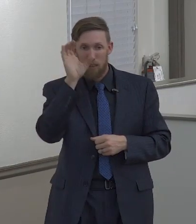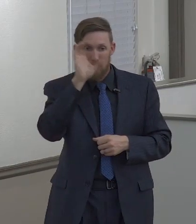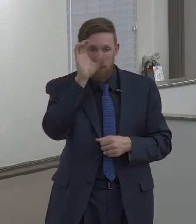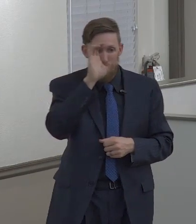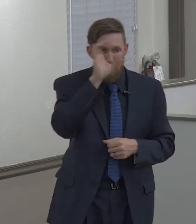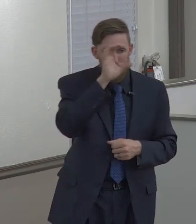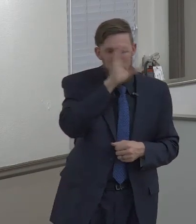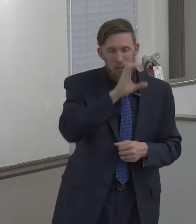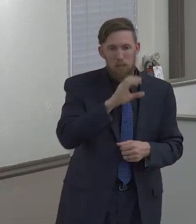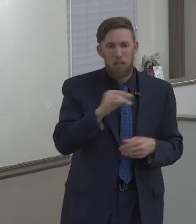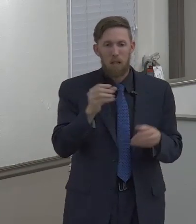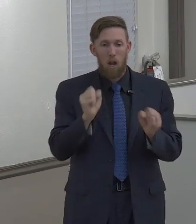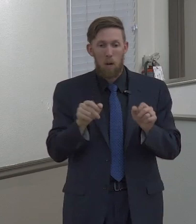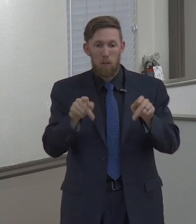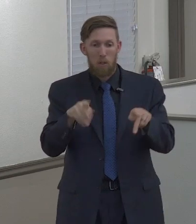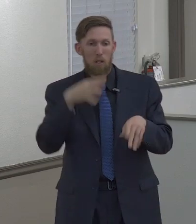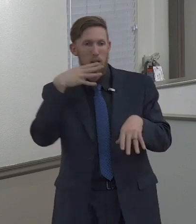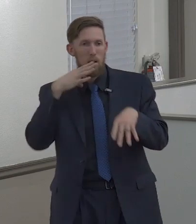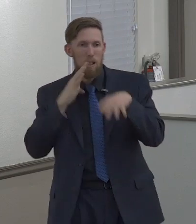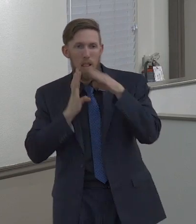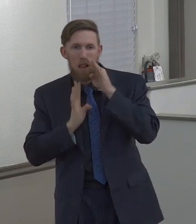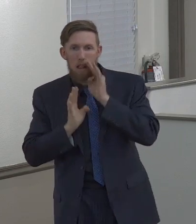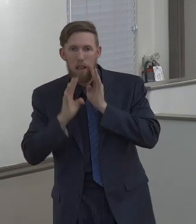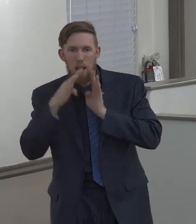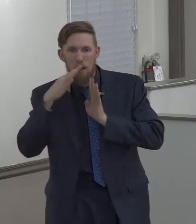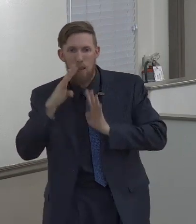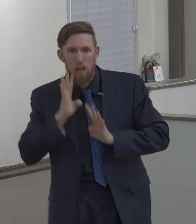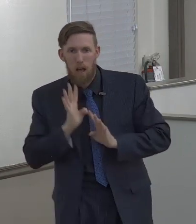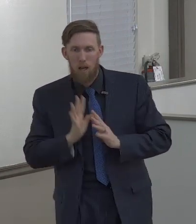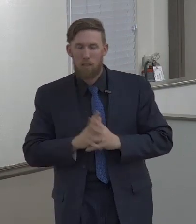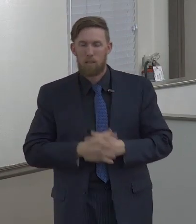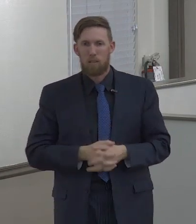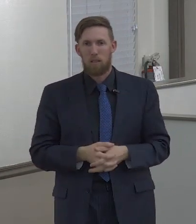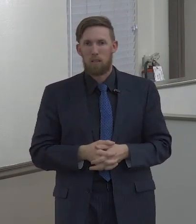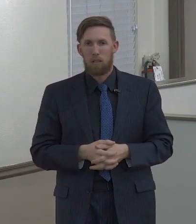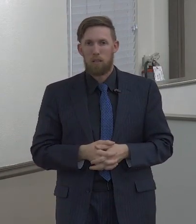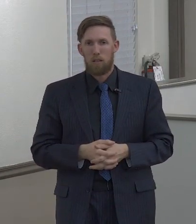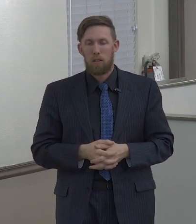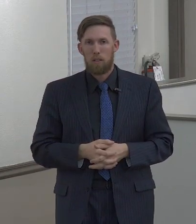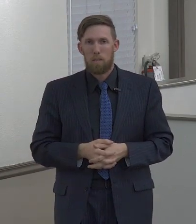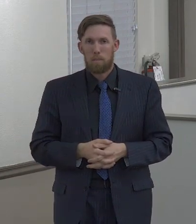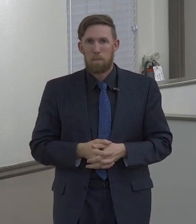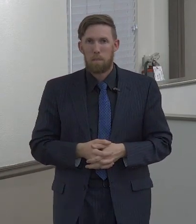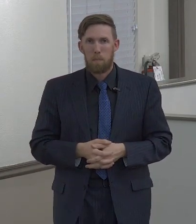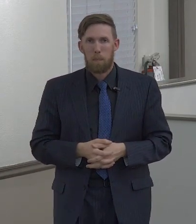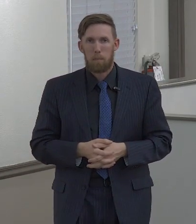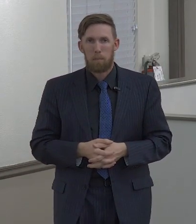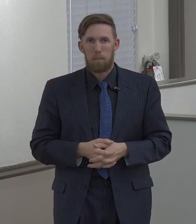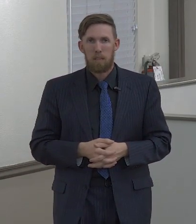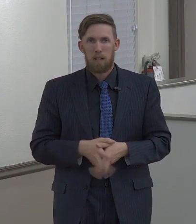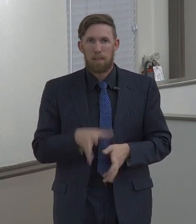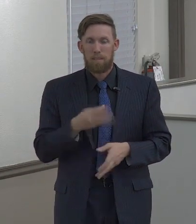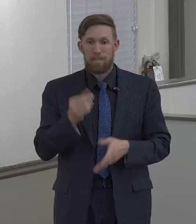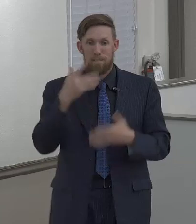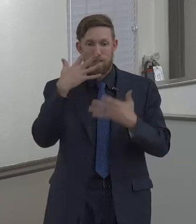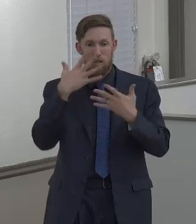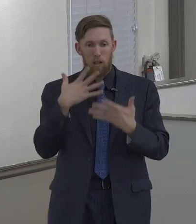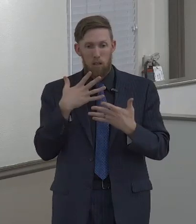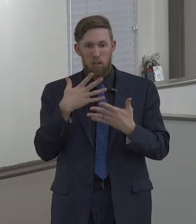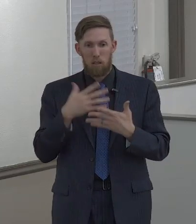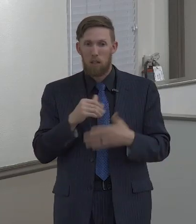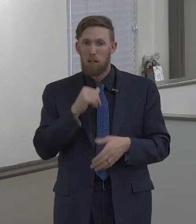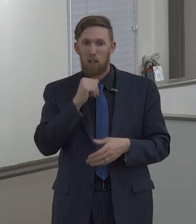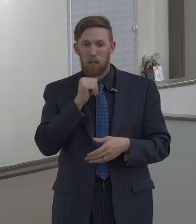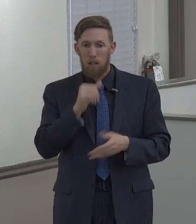seek after the ability to lust after men would lust after a woman. And